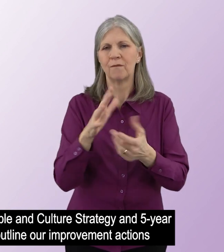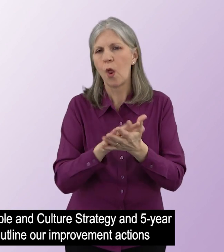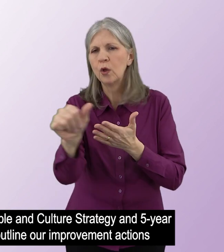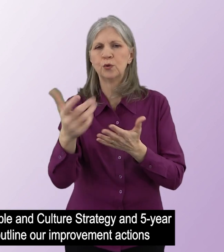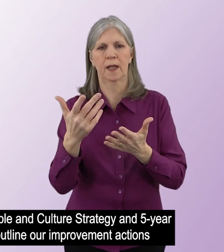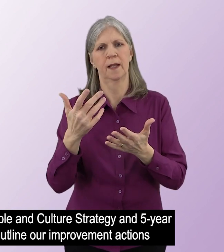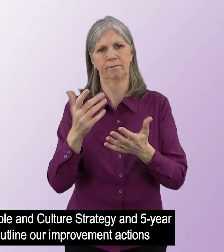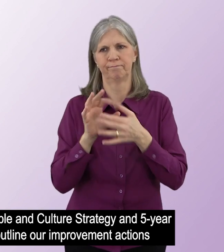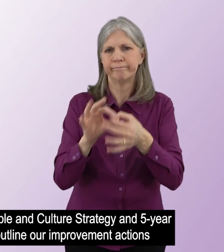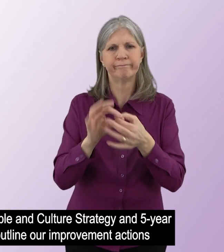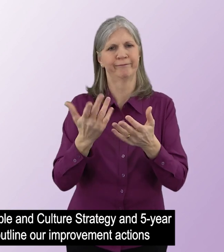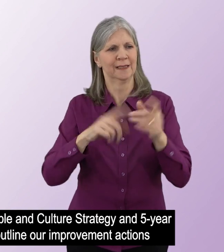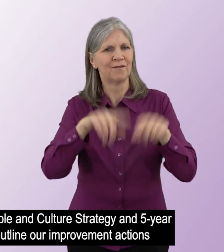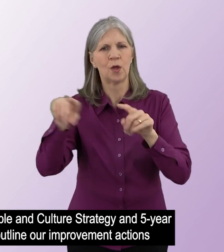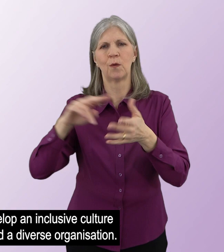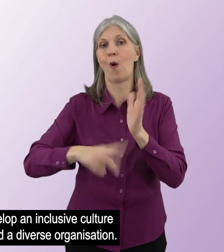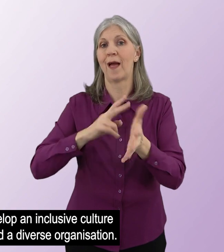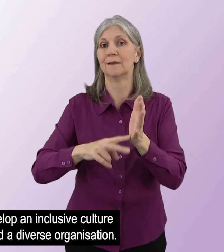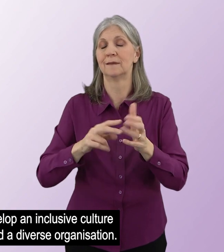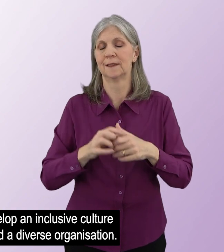inclusive culture and build a diverse organisation.